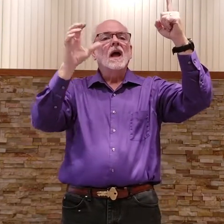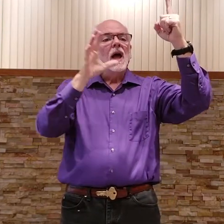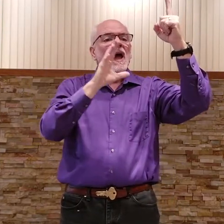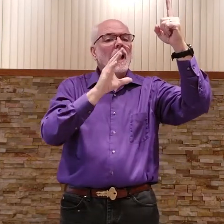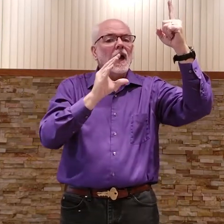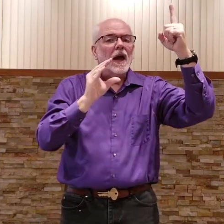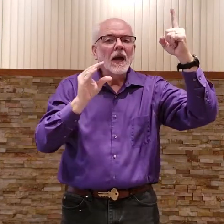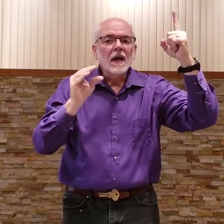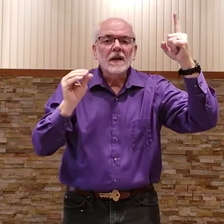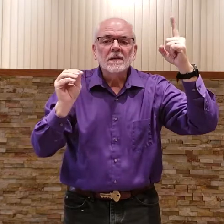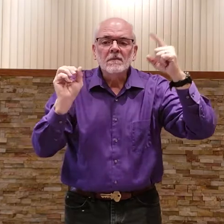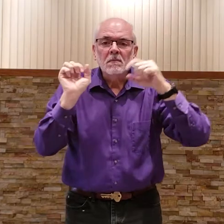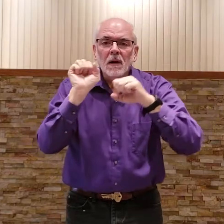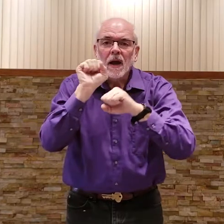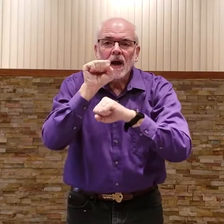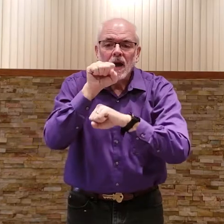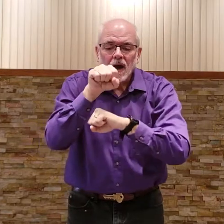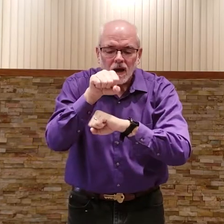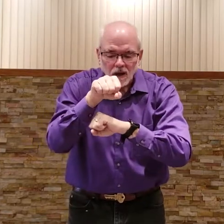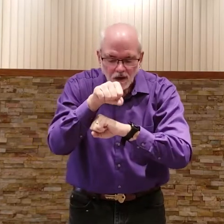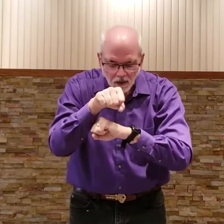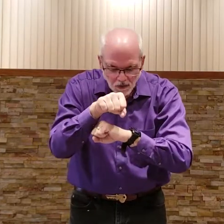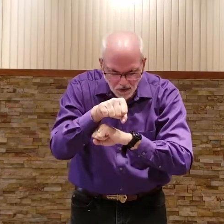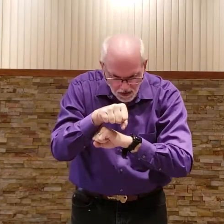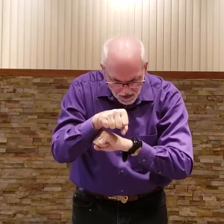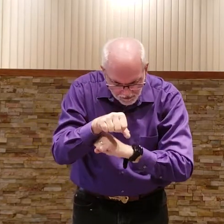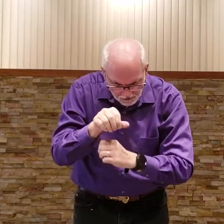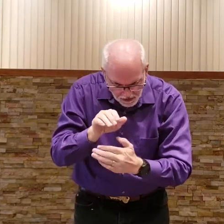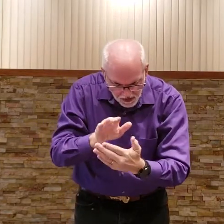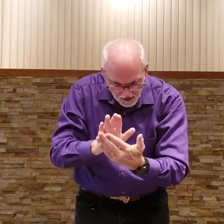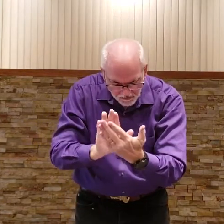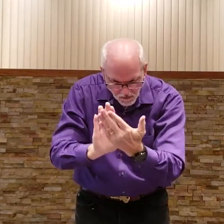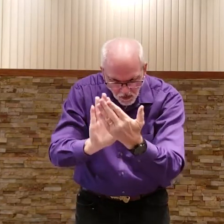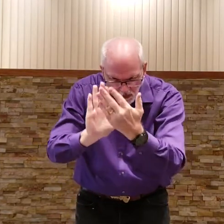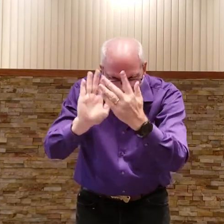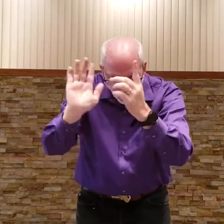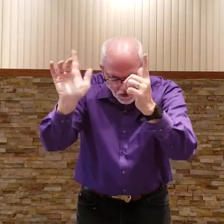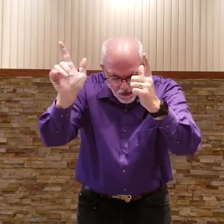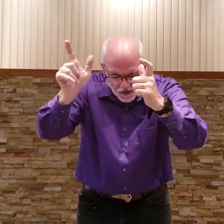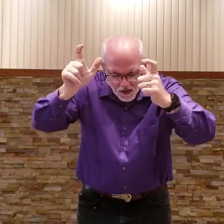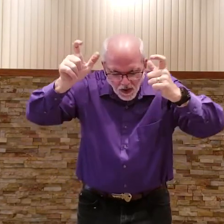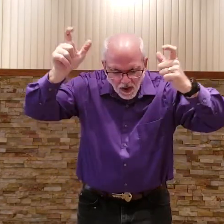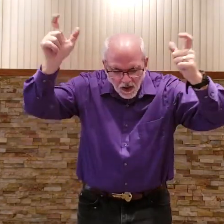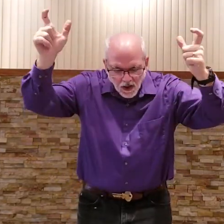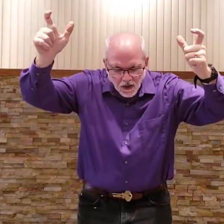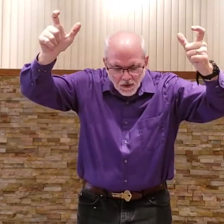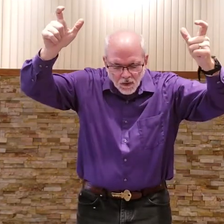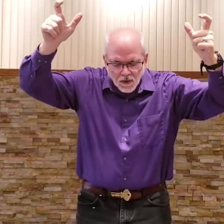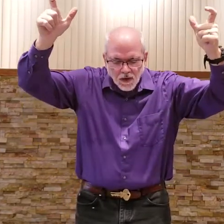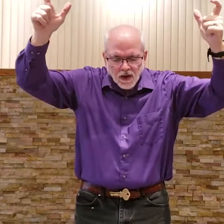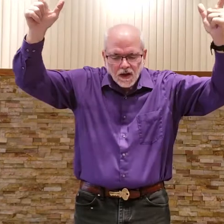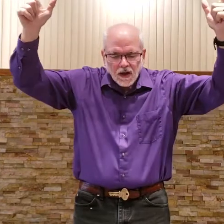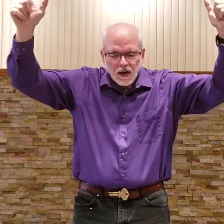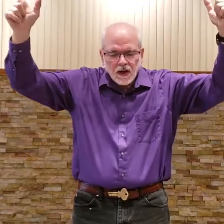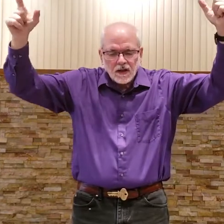And bow before the Great